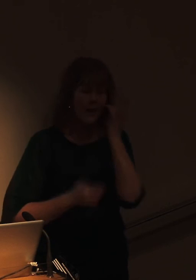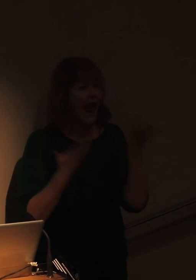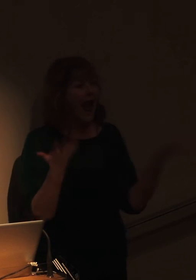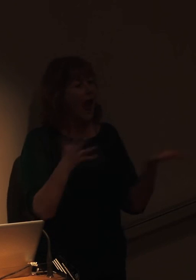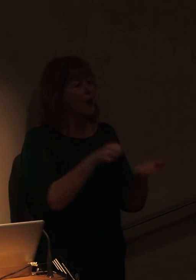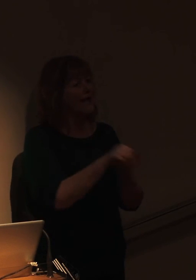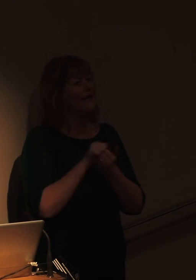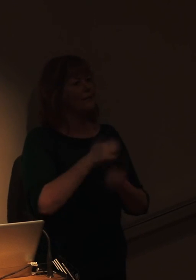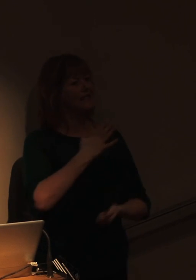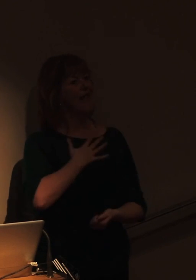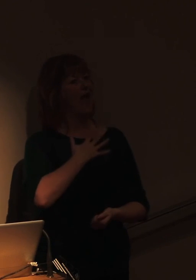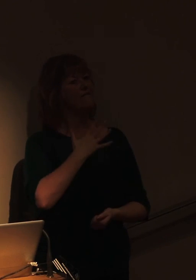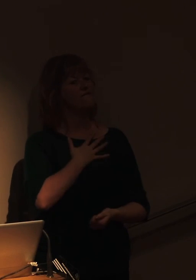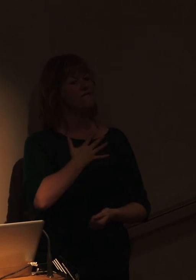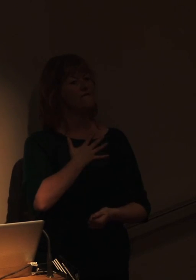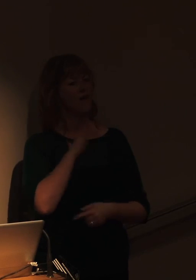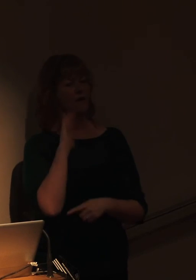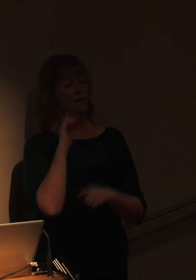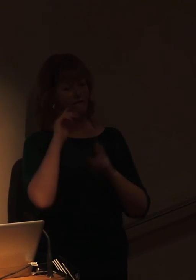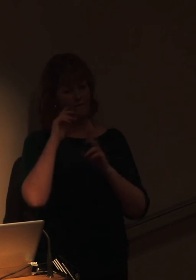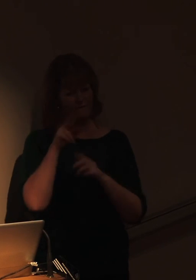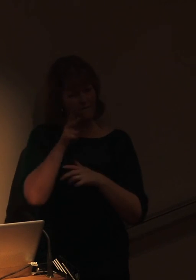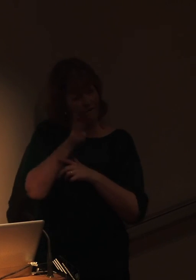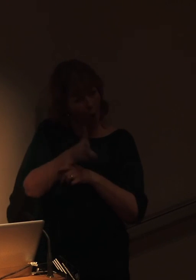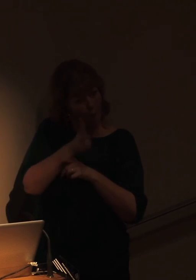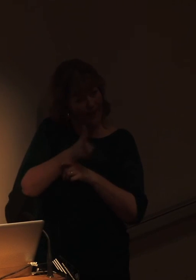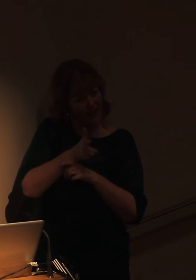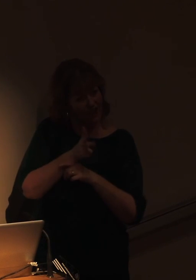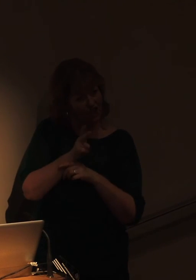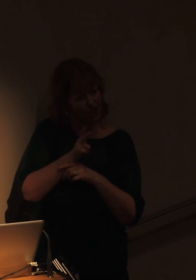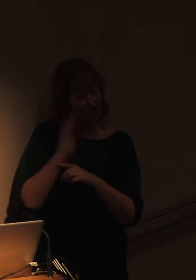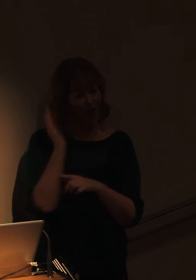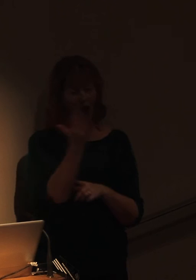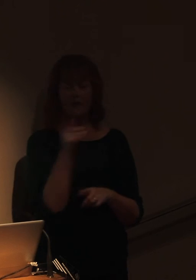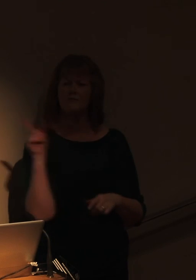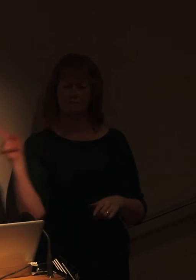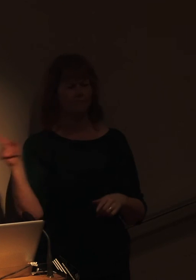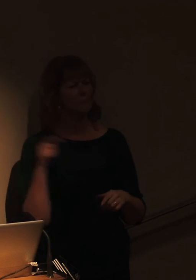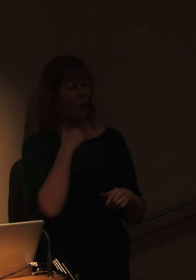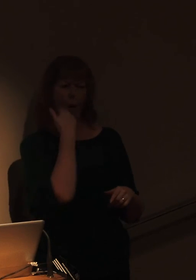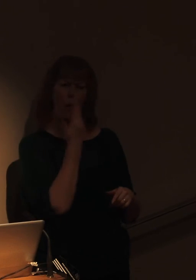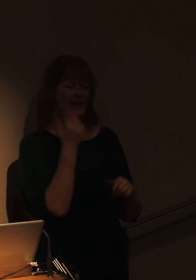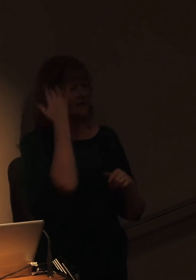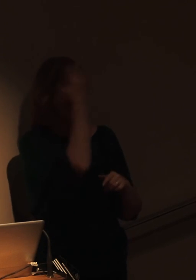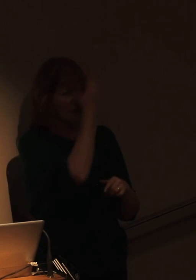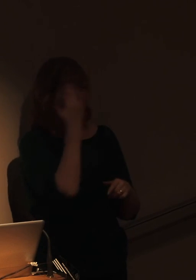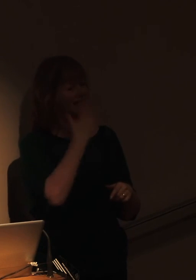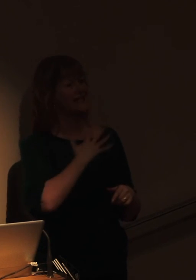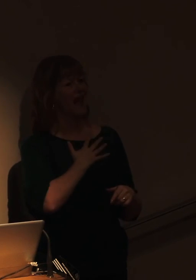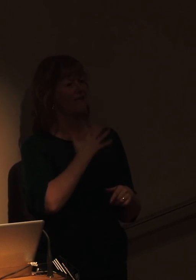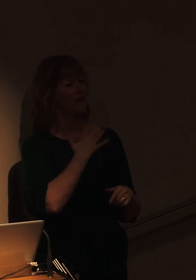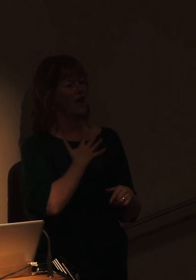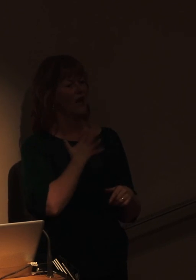We're very careful about how we film them. We make sure that we have a good crew around us. A lot of those shots you would have seen, we've